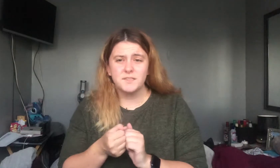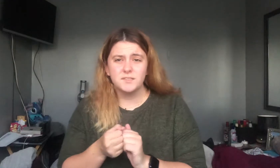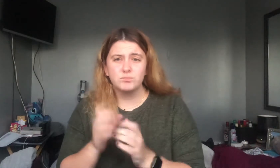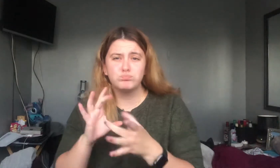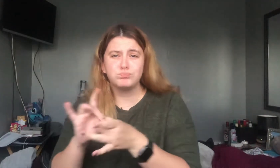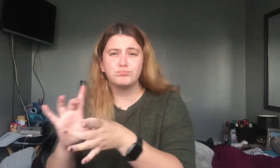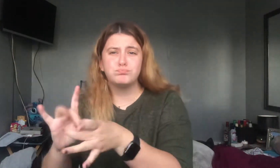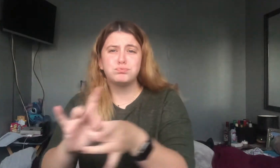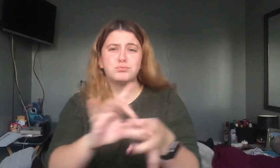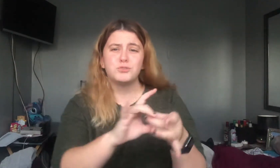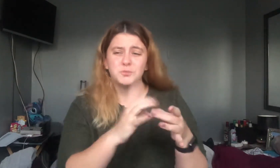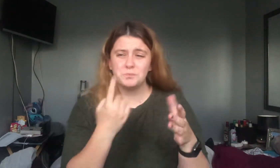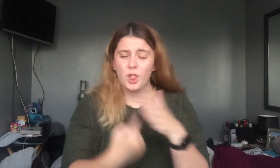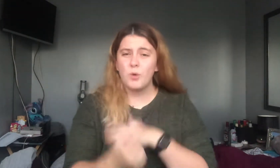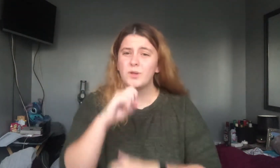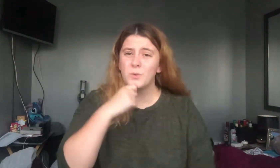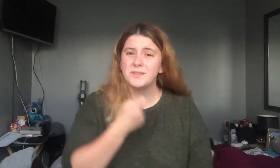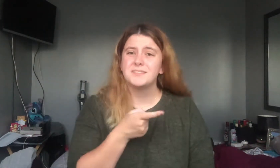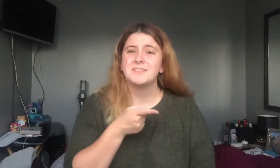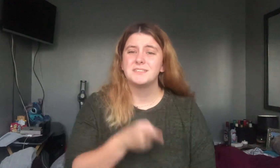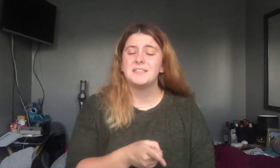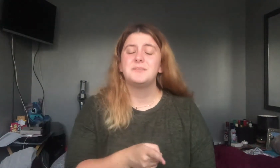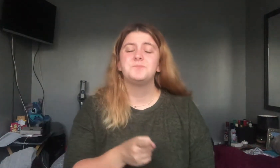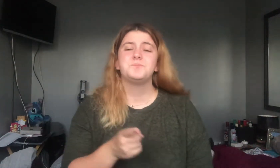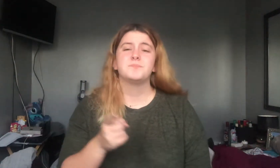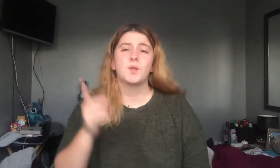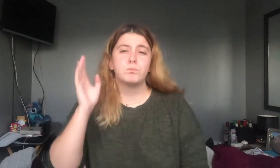lonely. Once I was seven years old.